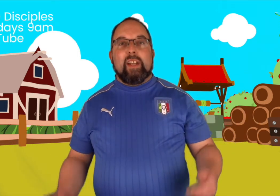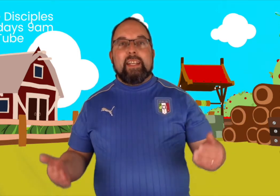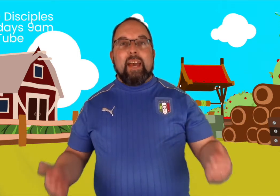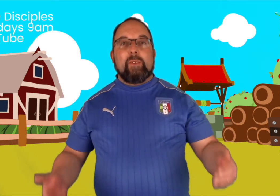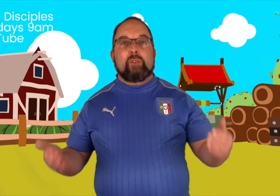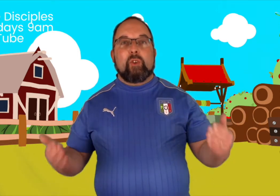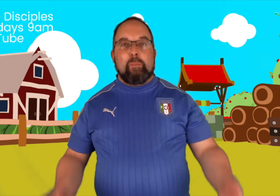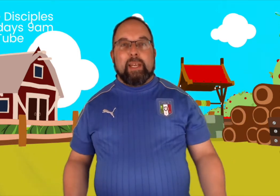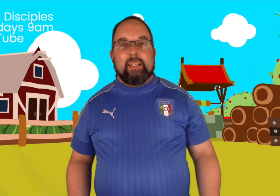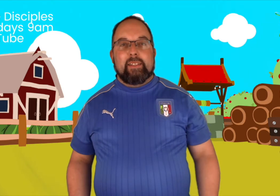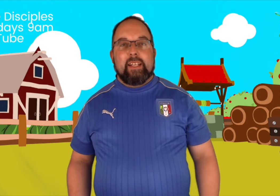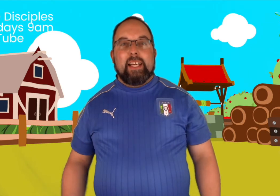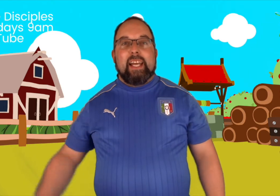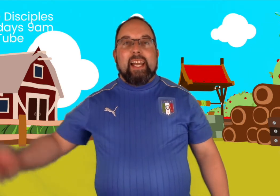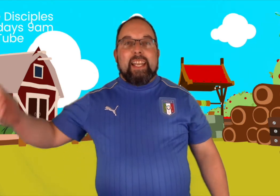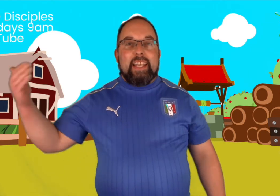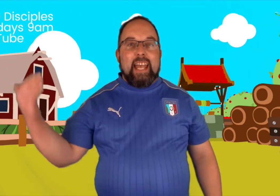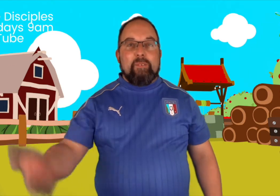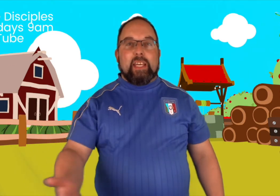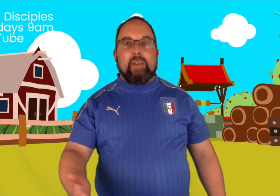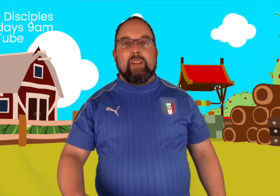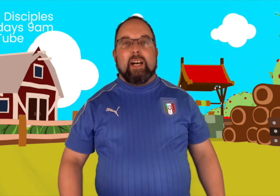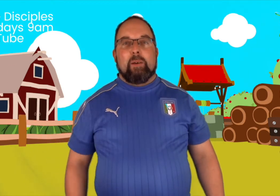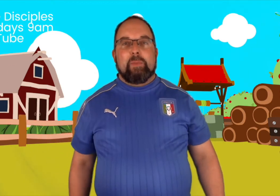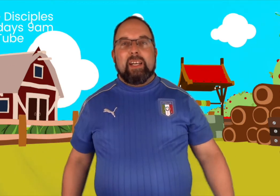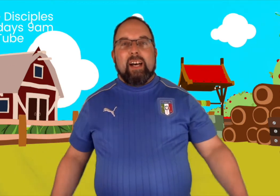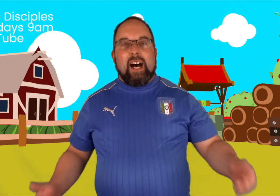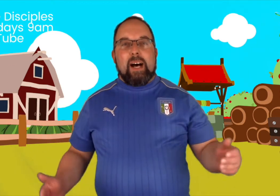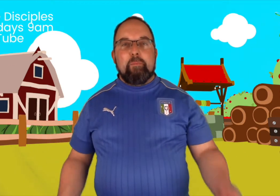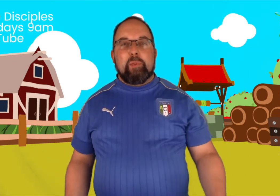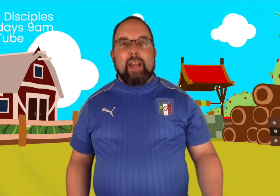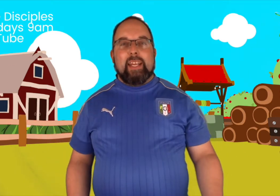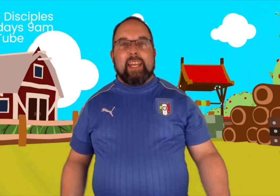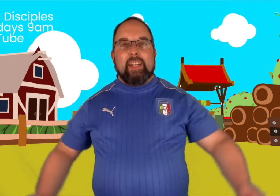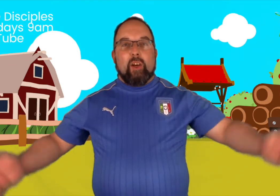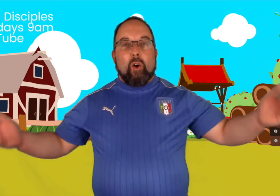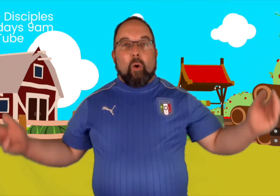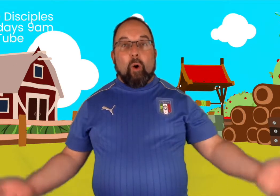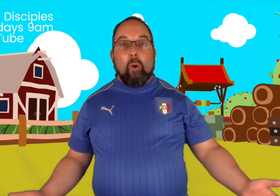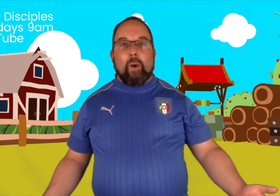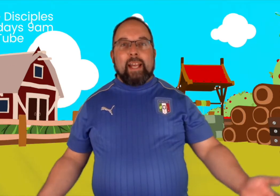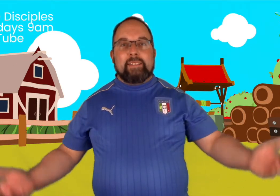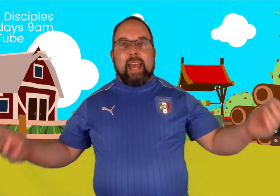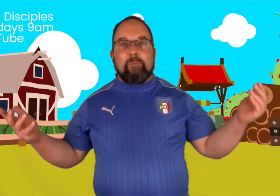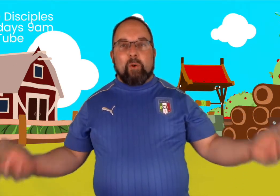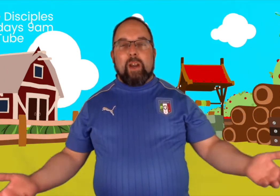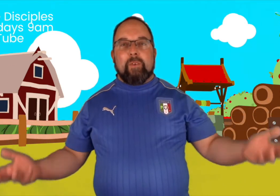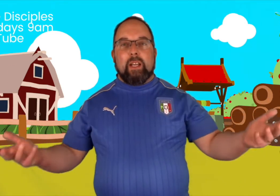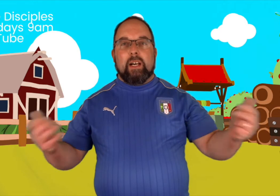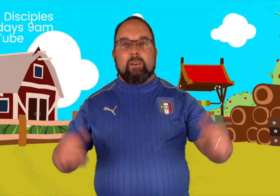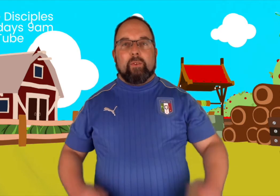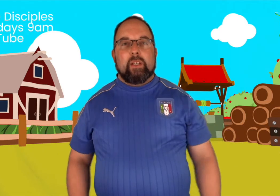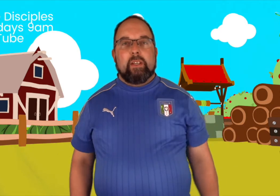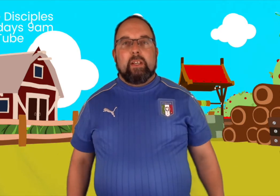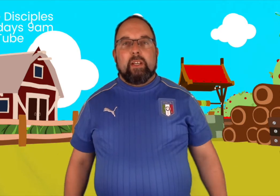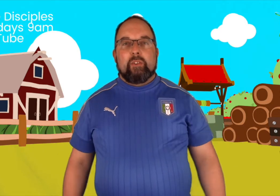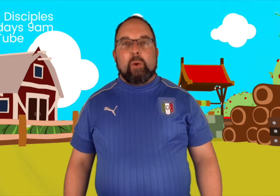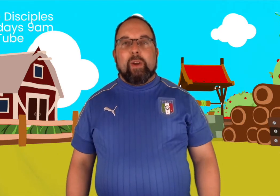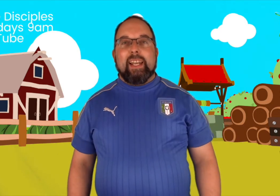never stopping, never giving up, unbreaking, always and forever love. So when Leah